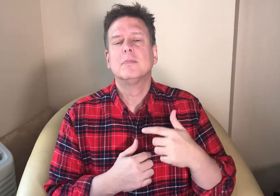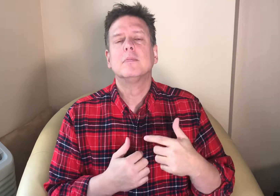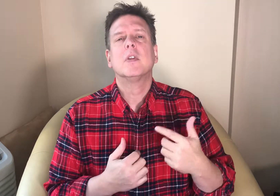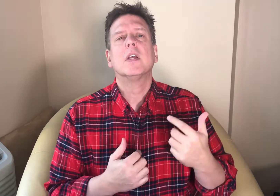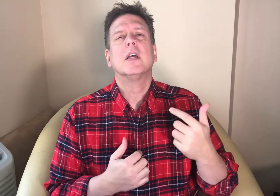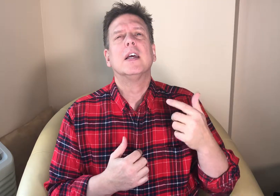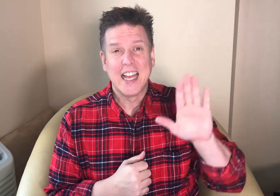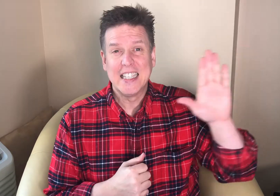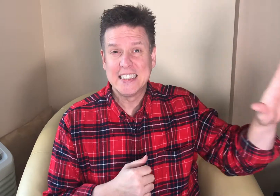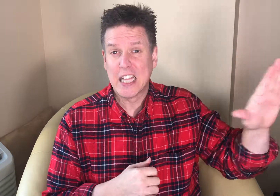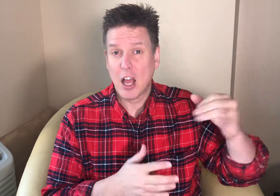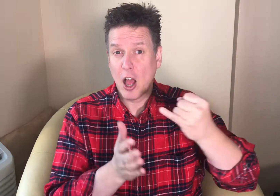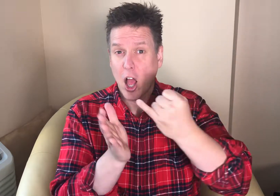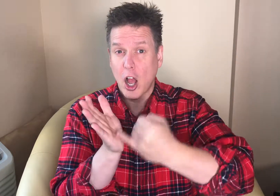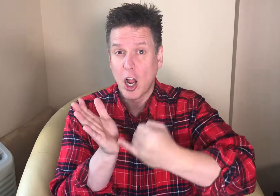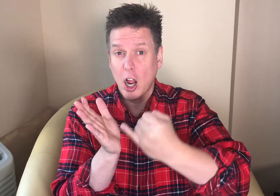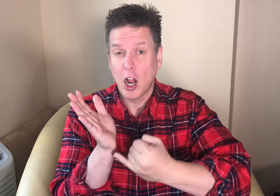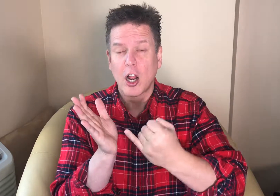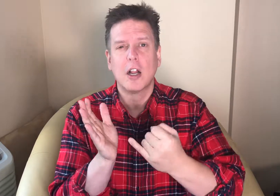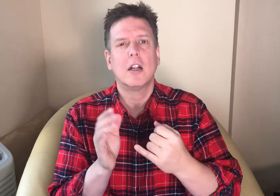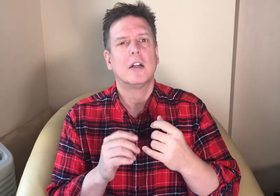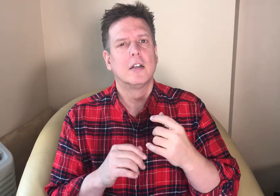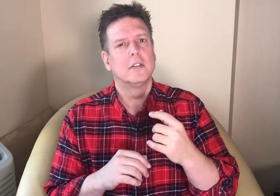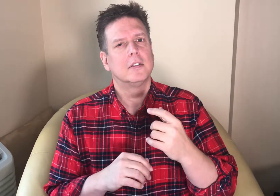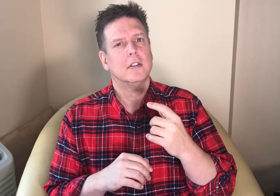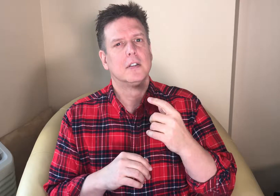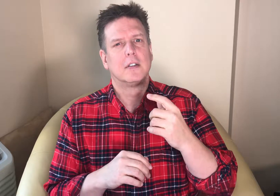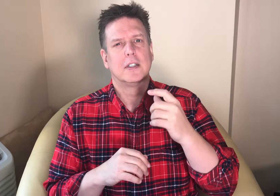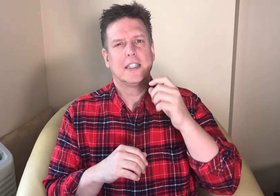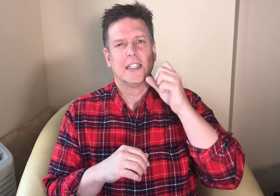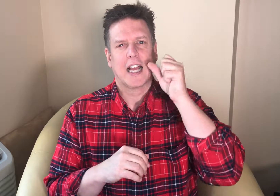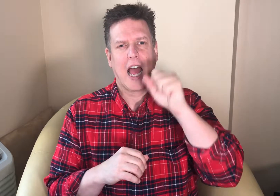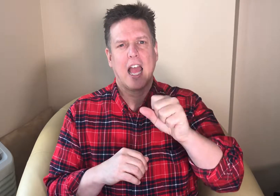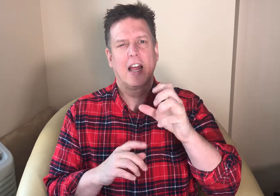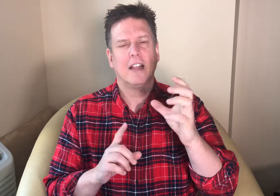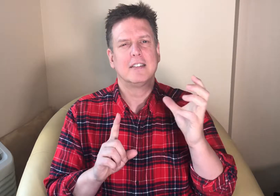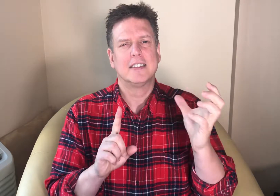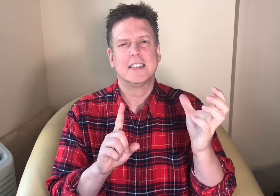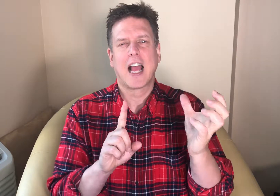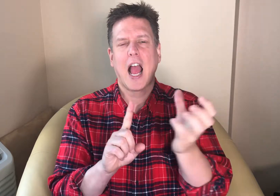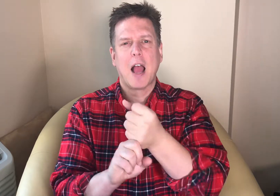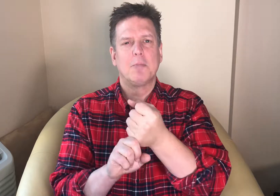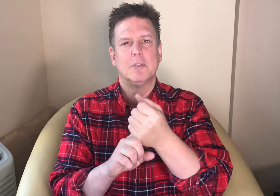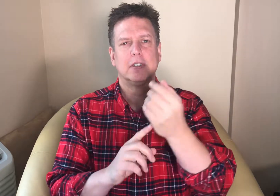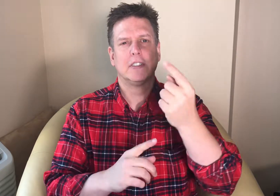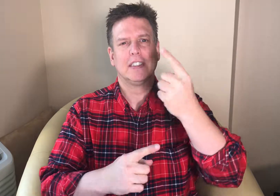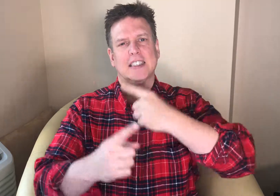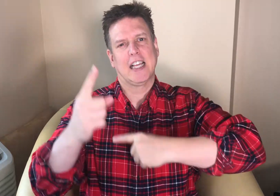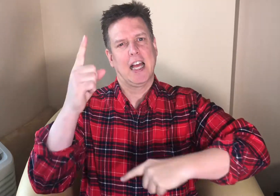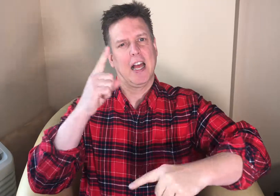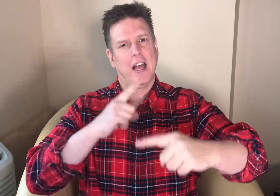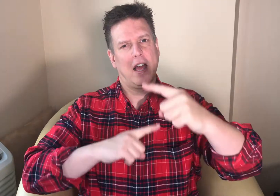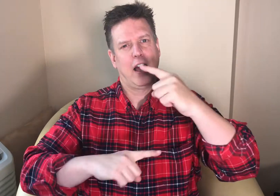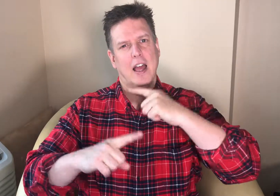his art captured